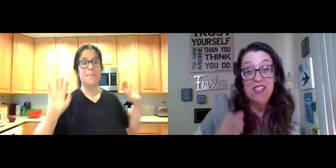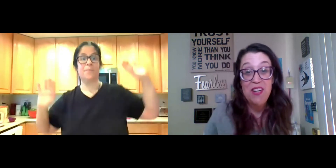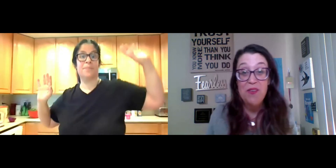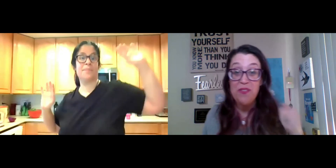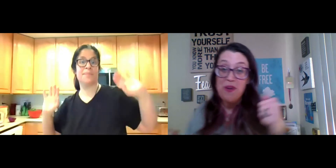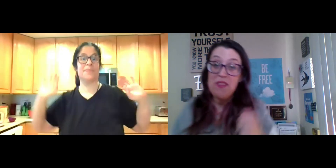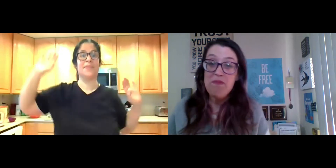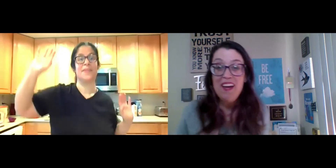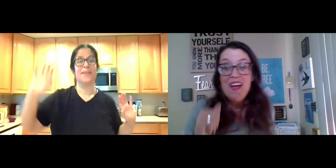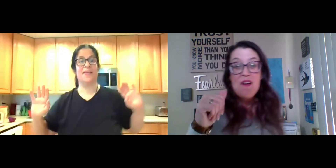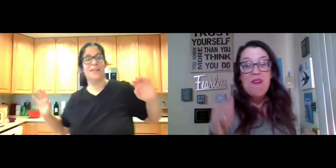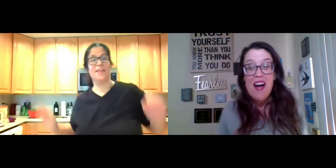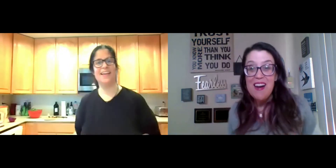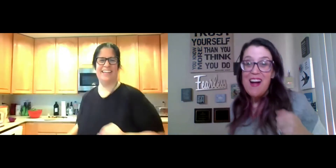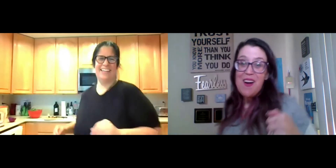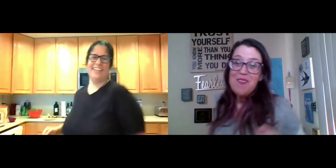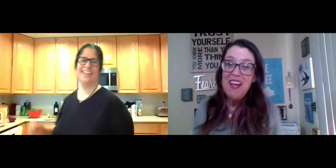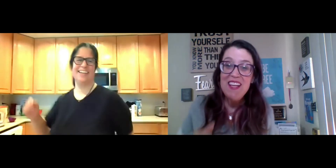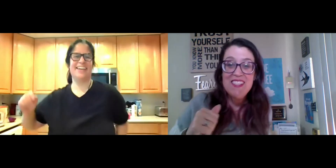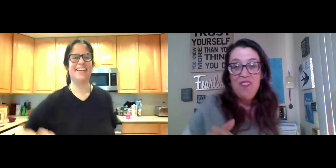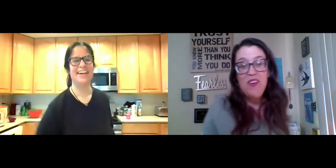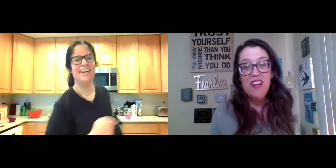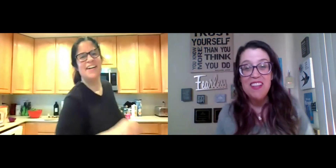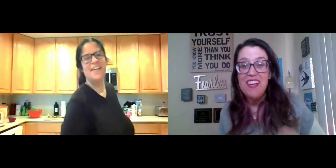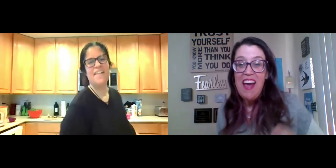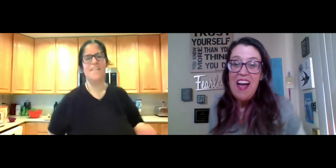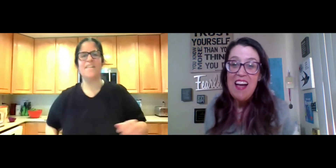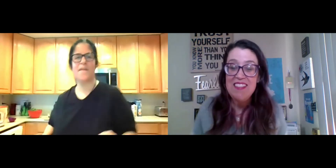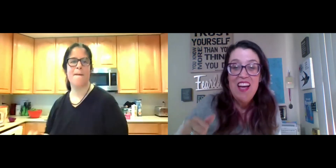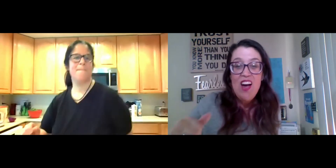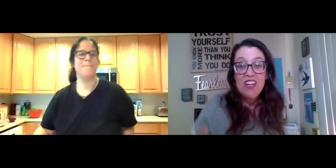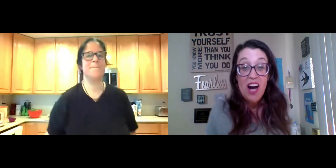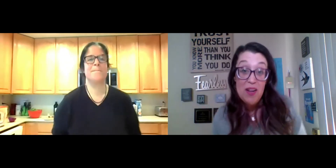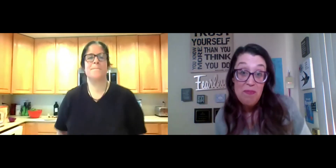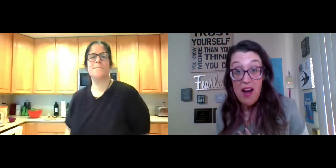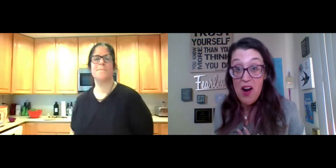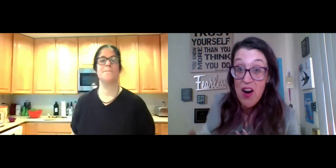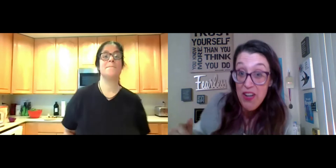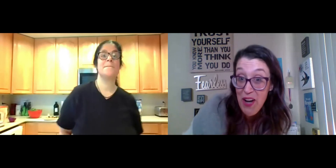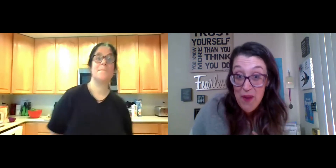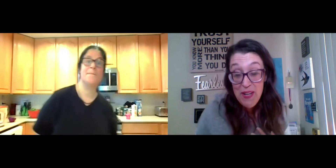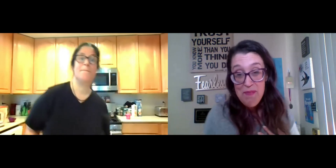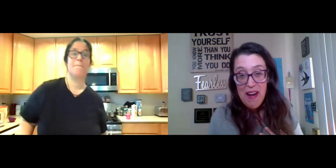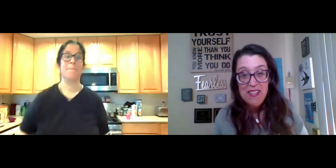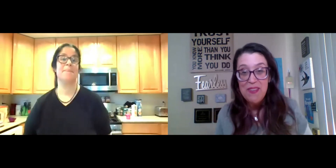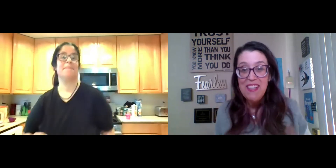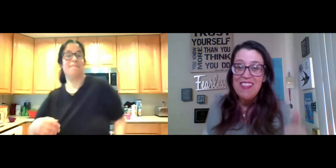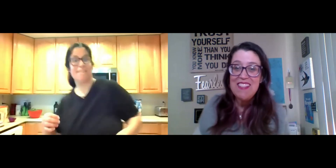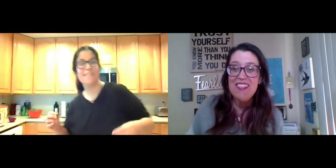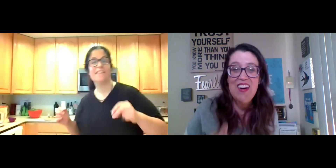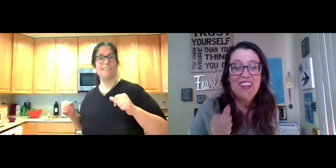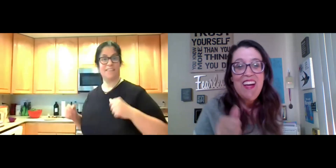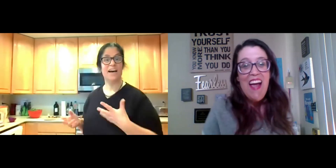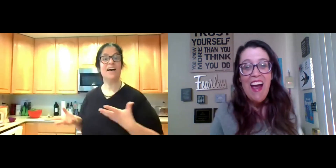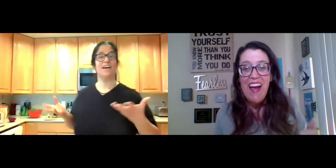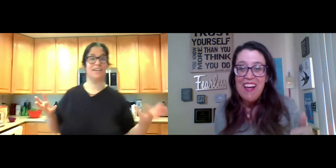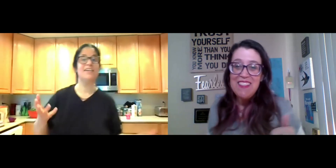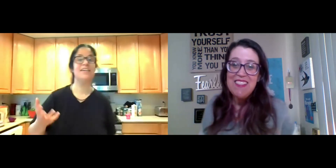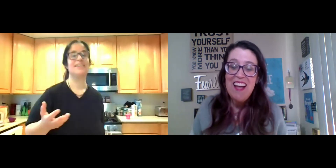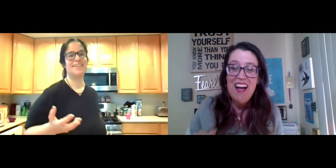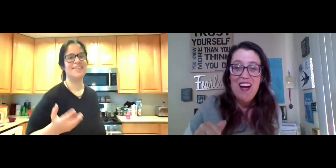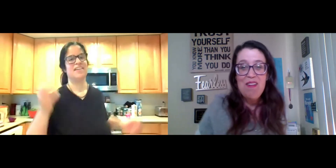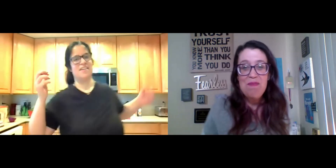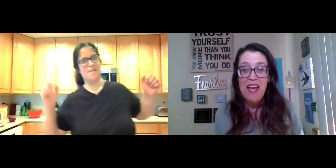knowing what to do with me, but, um, it definitely has gotten my heart going by doing it this long. Yeah.